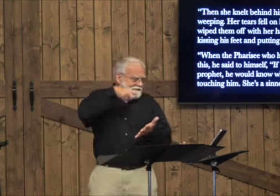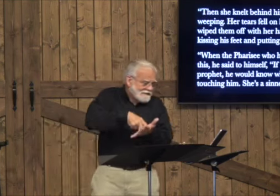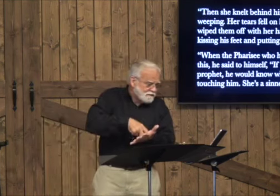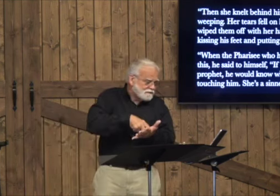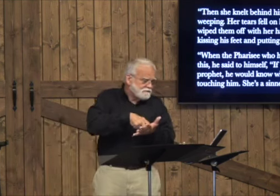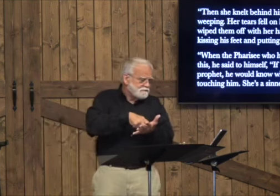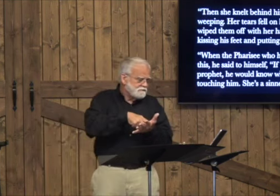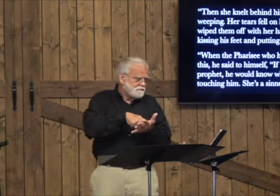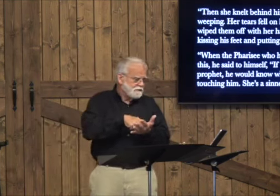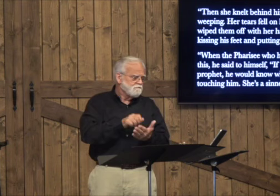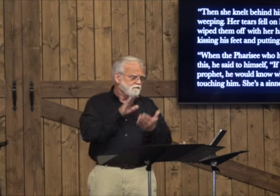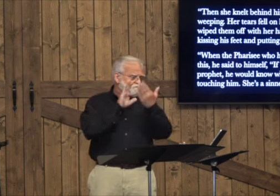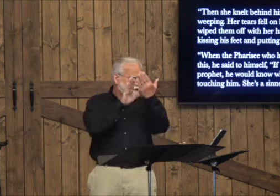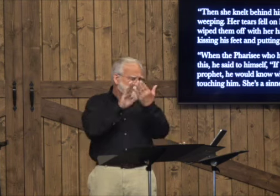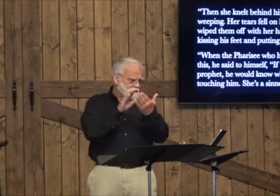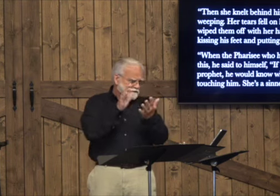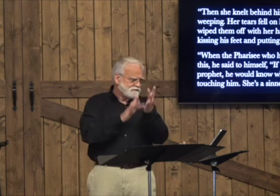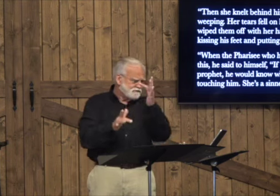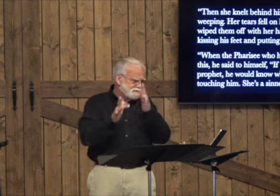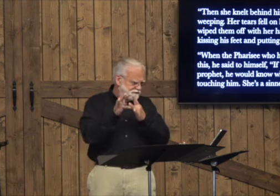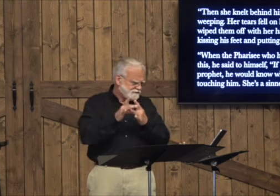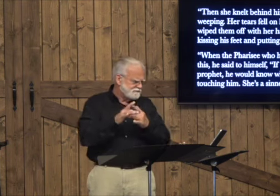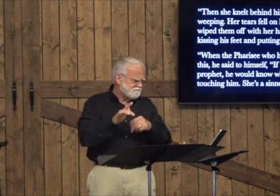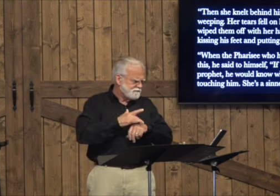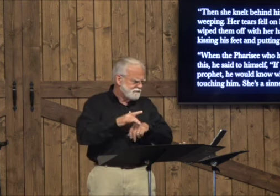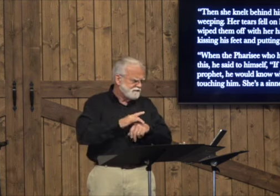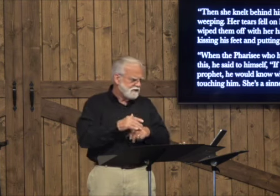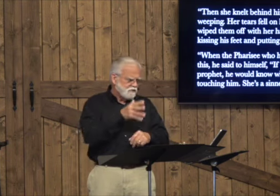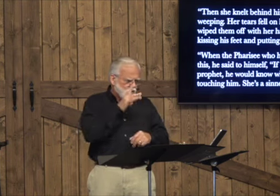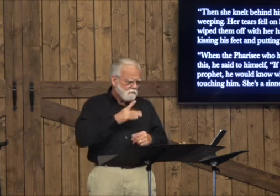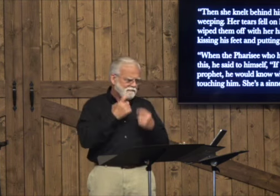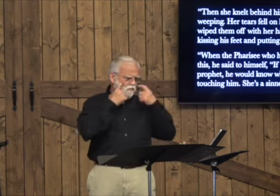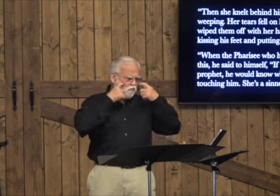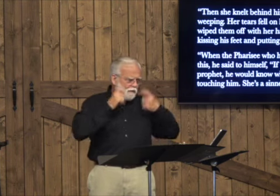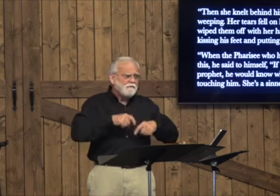Then the woman kneeled behind him at his feet, weakly.